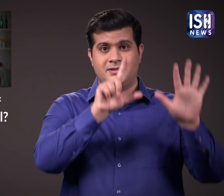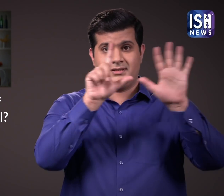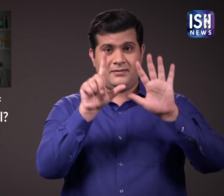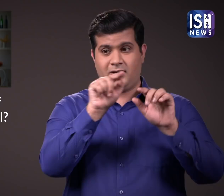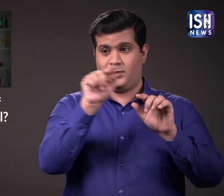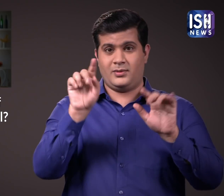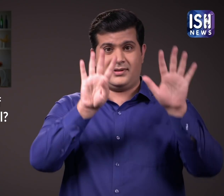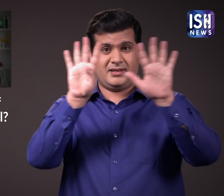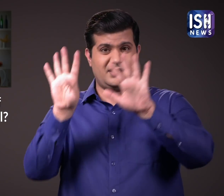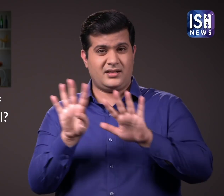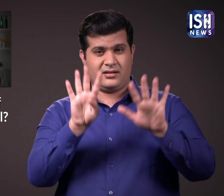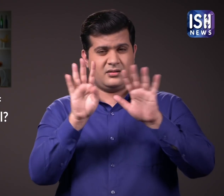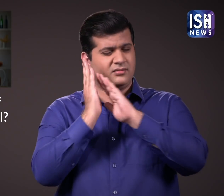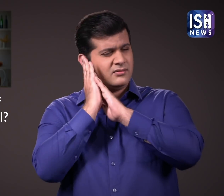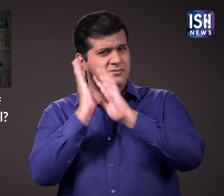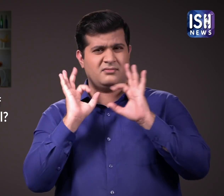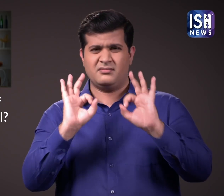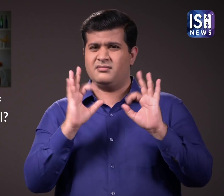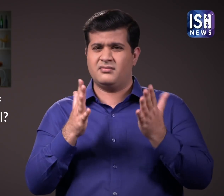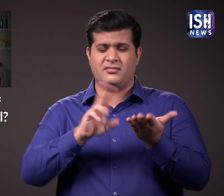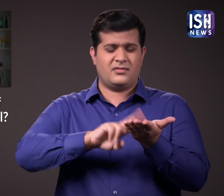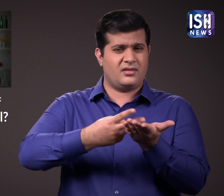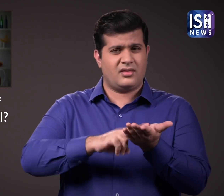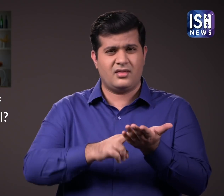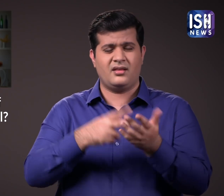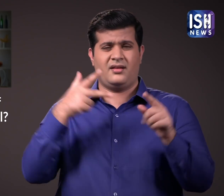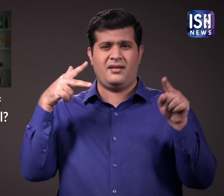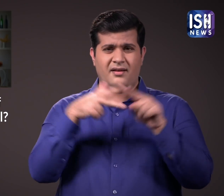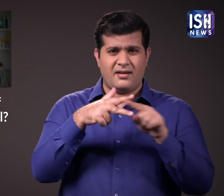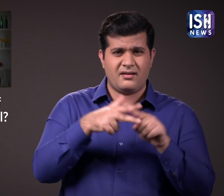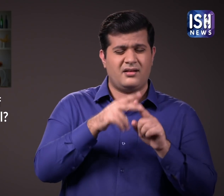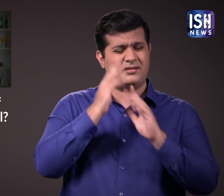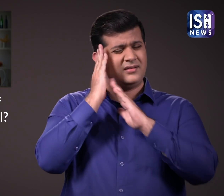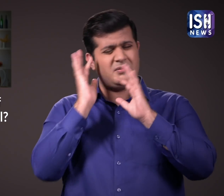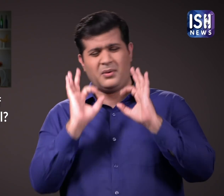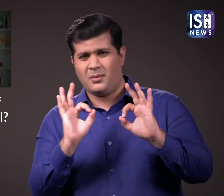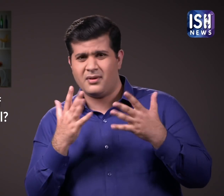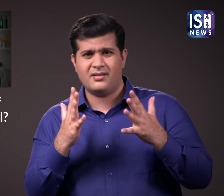Many people do not achieve 7-9 hours of uninterrupted sleep.